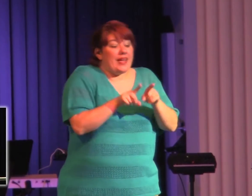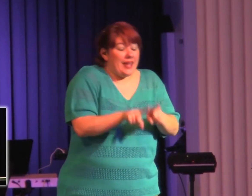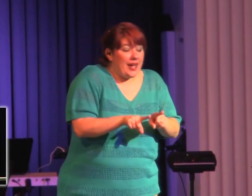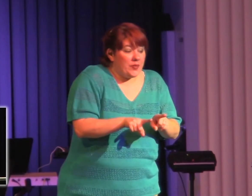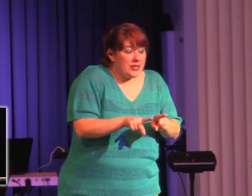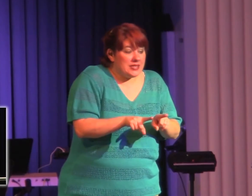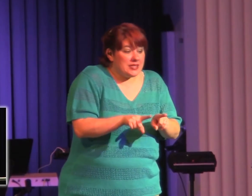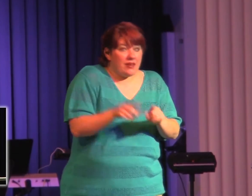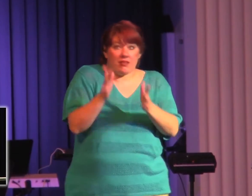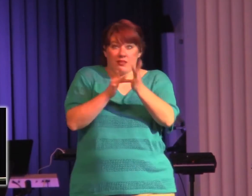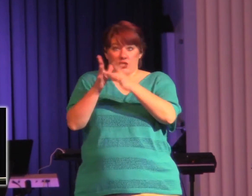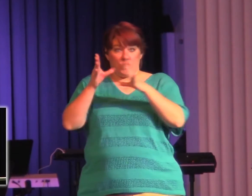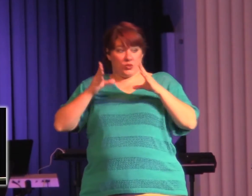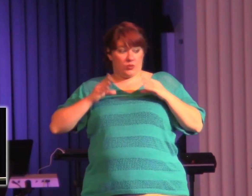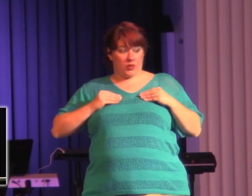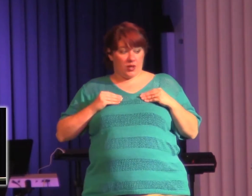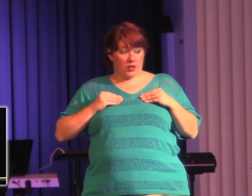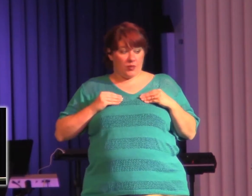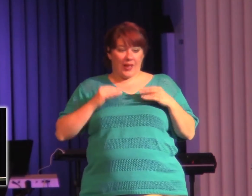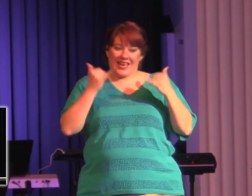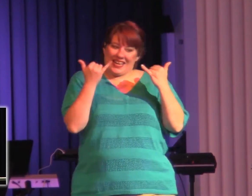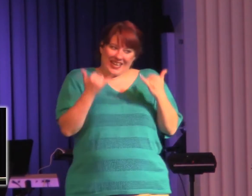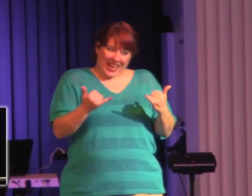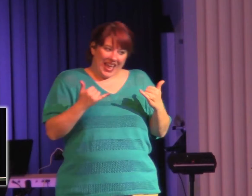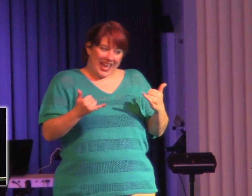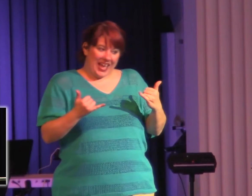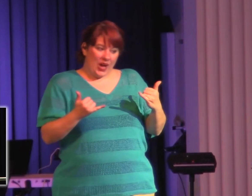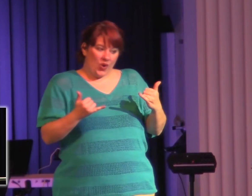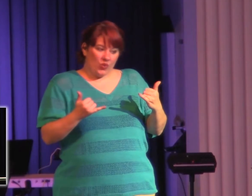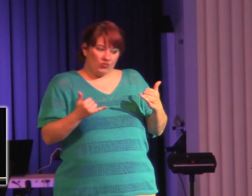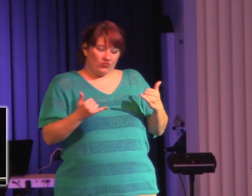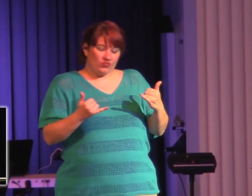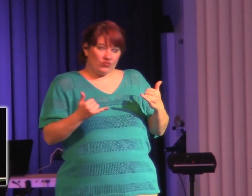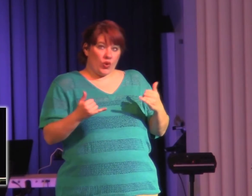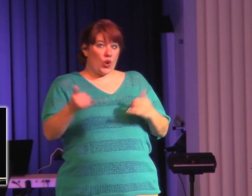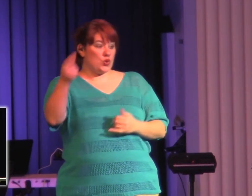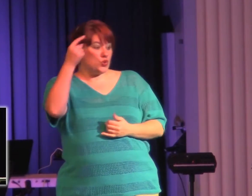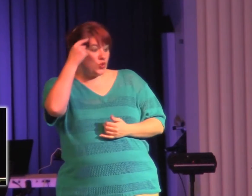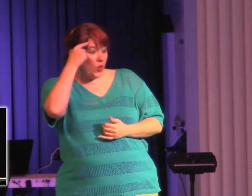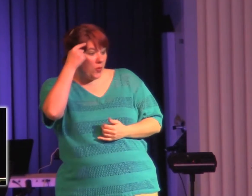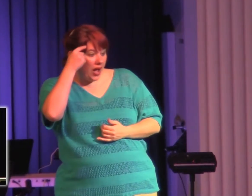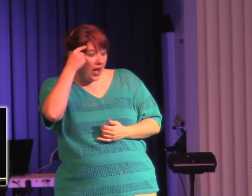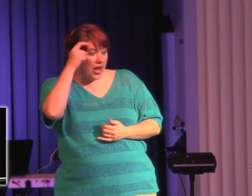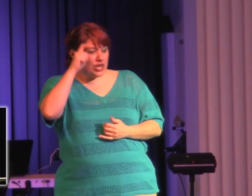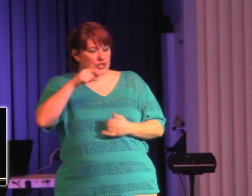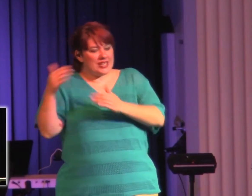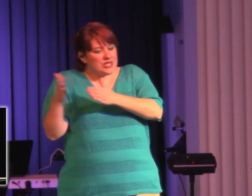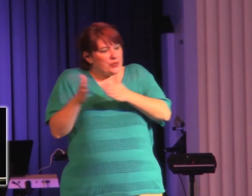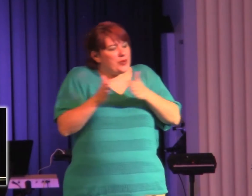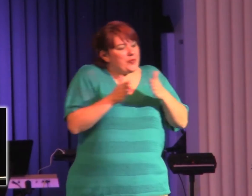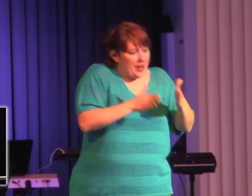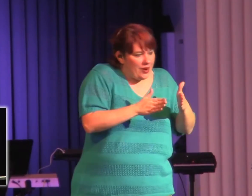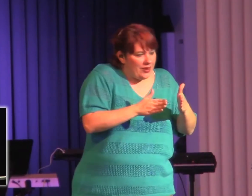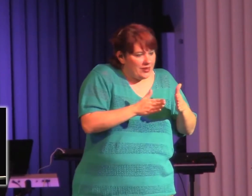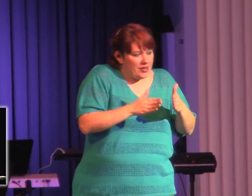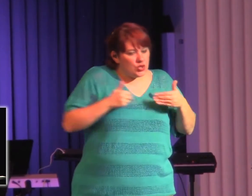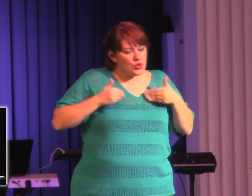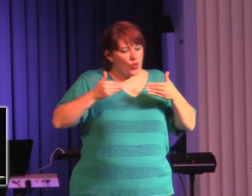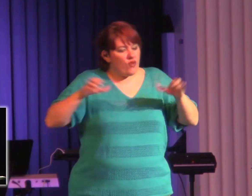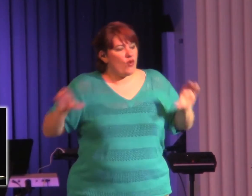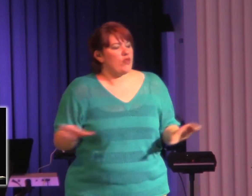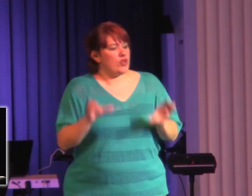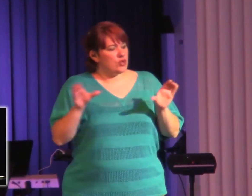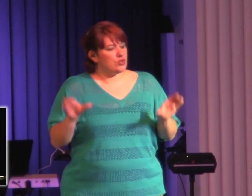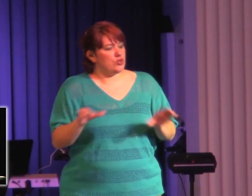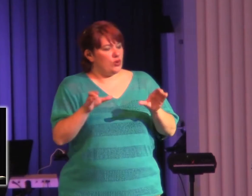then there's a couple of things you need to do. You need to prepare your mind for action. You need to know that your mind, there's a battle going on for